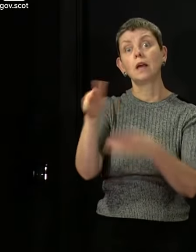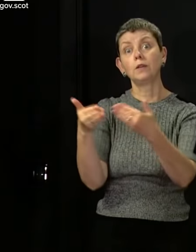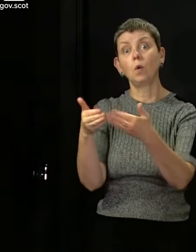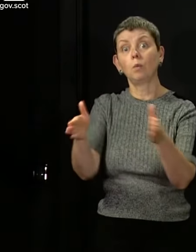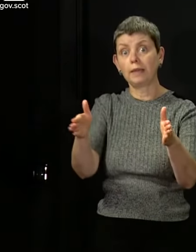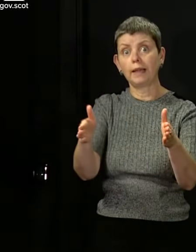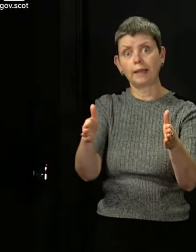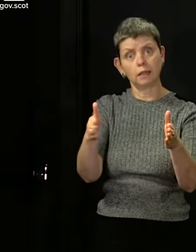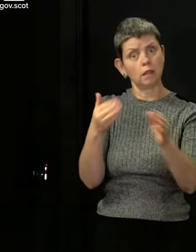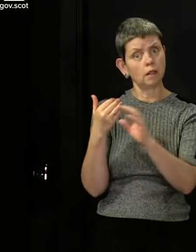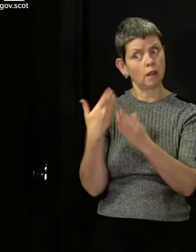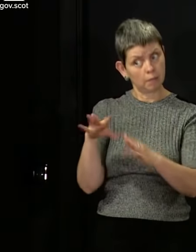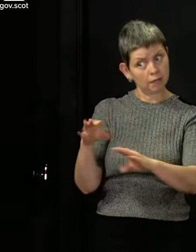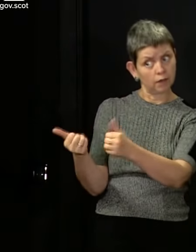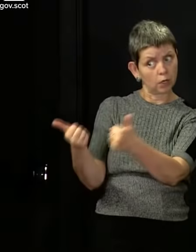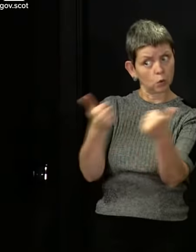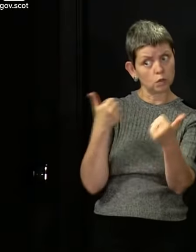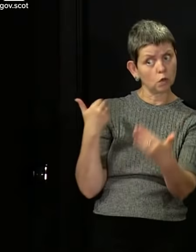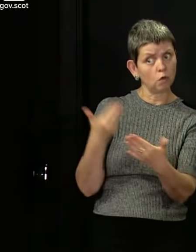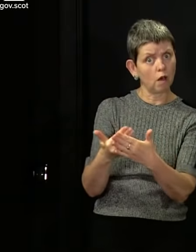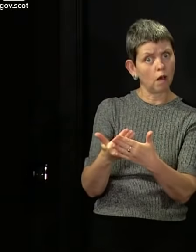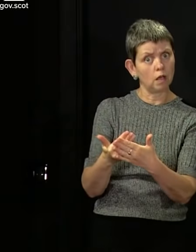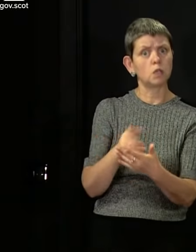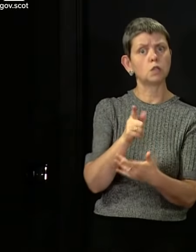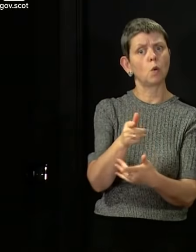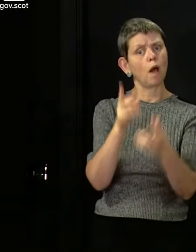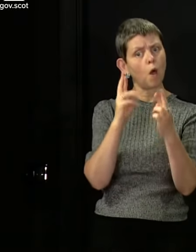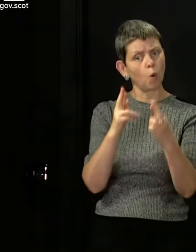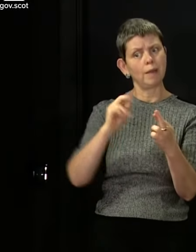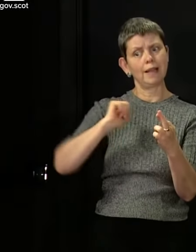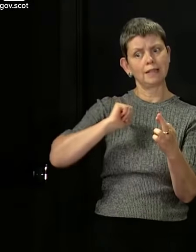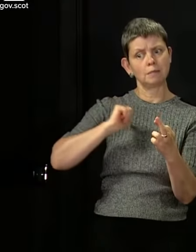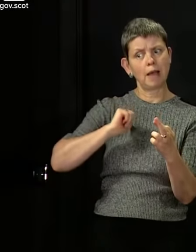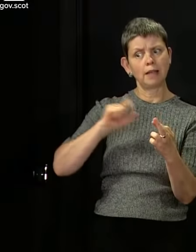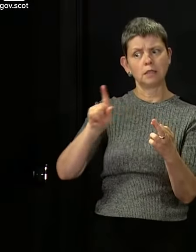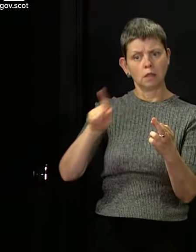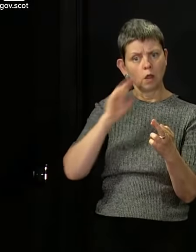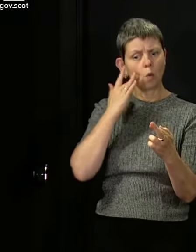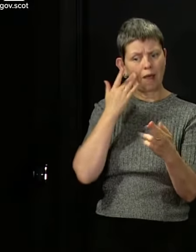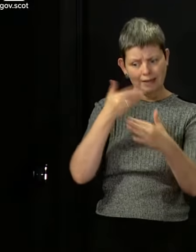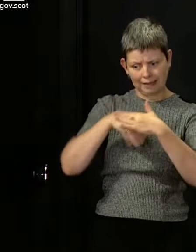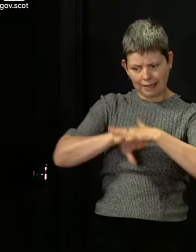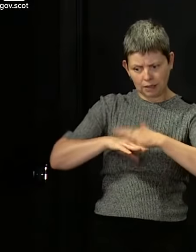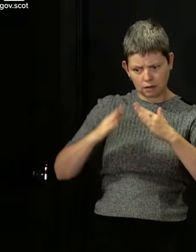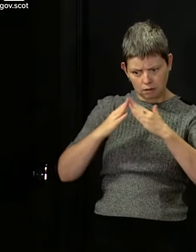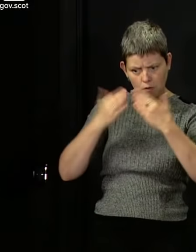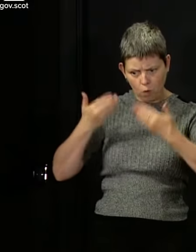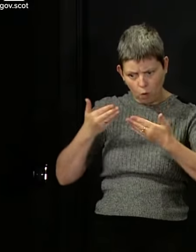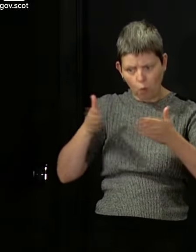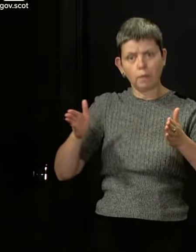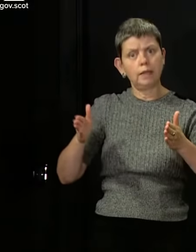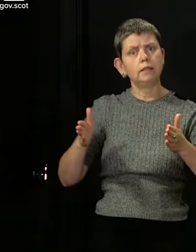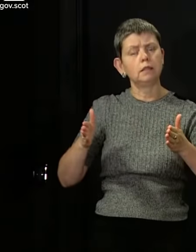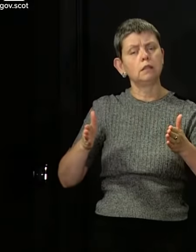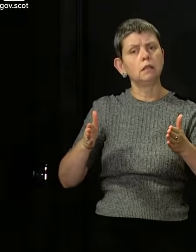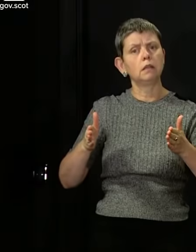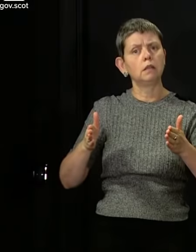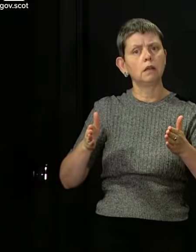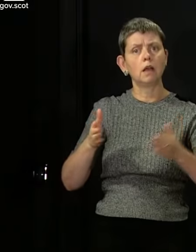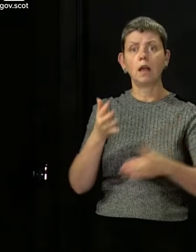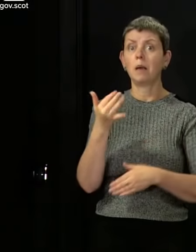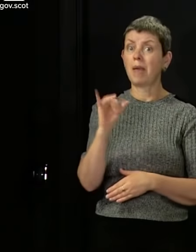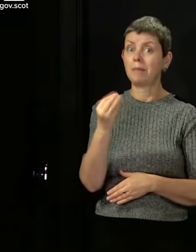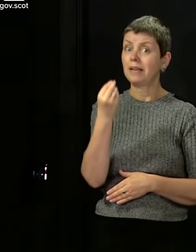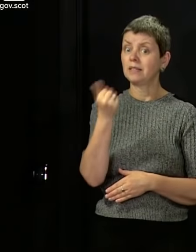for a few days. And I would hope and expect that the pubs will be responsible when it comes to indoor opening. It may be that not all pubs